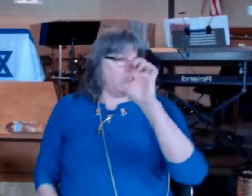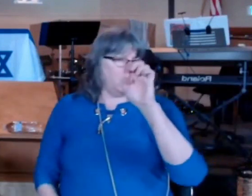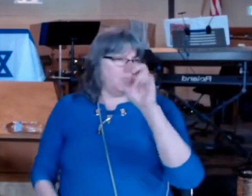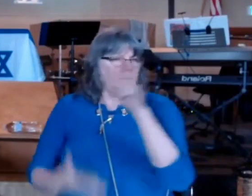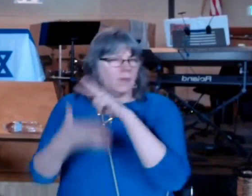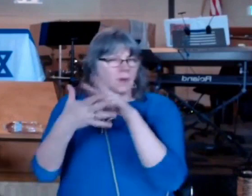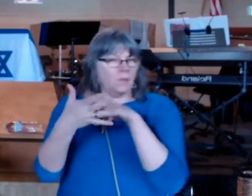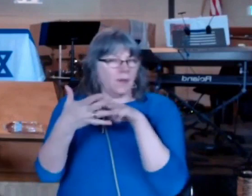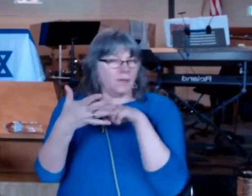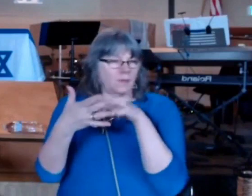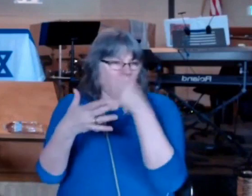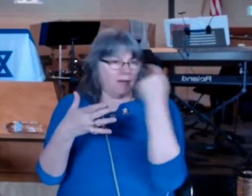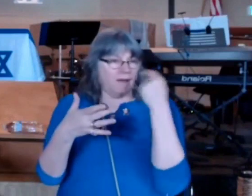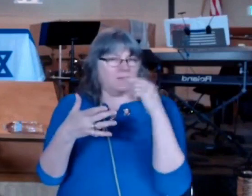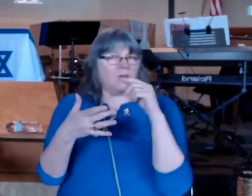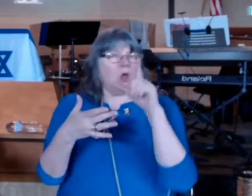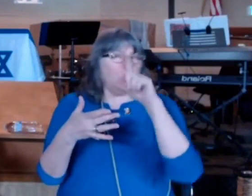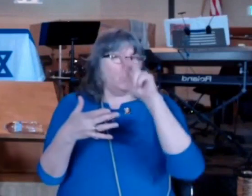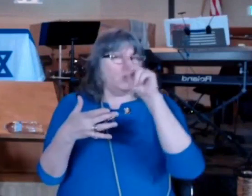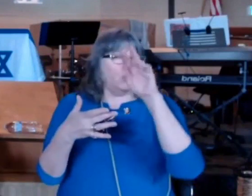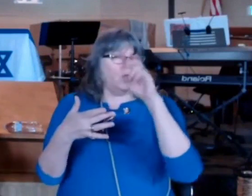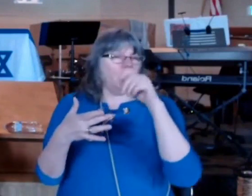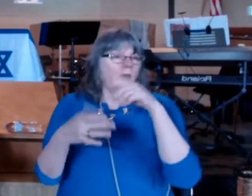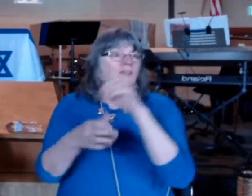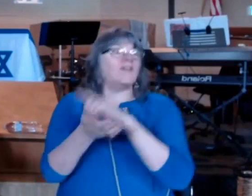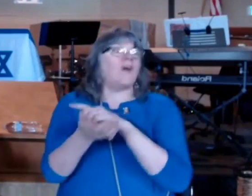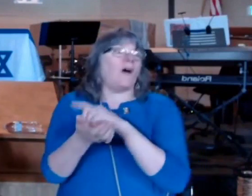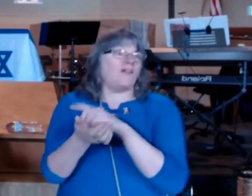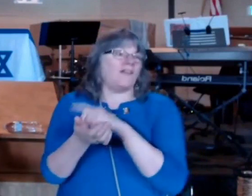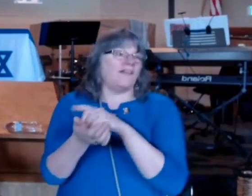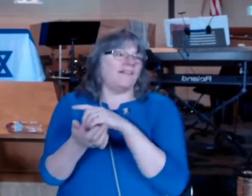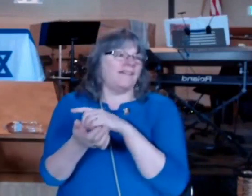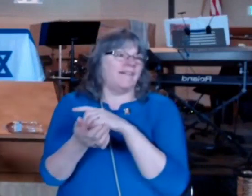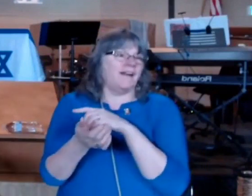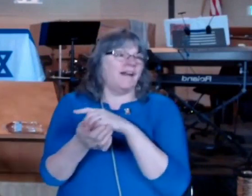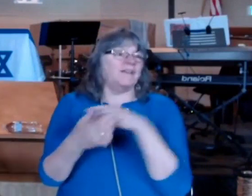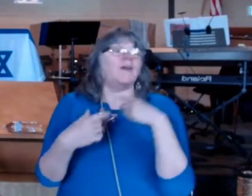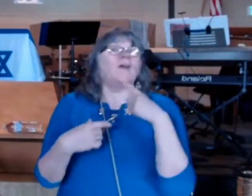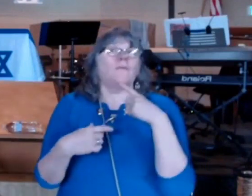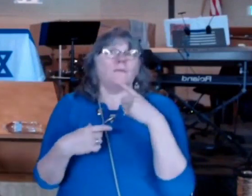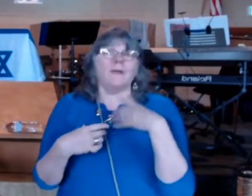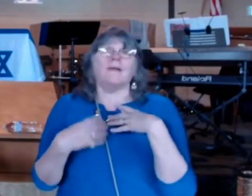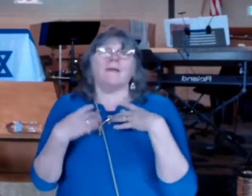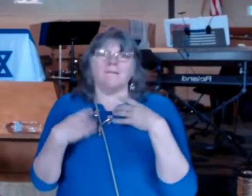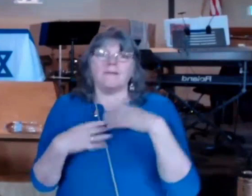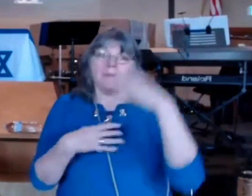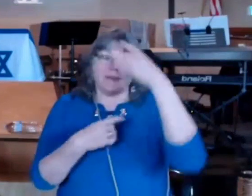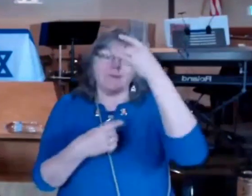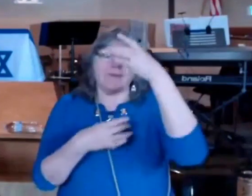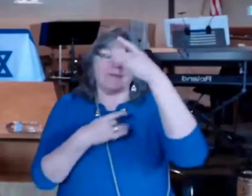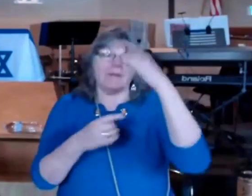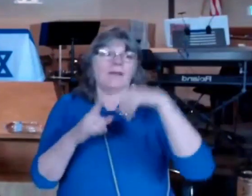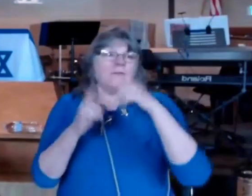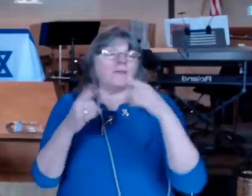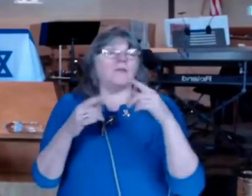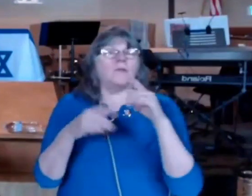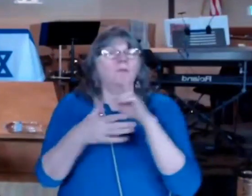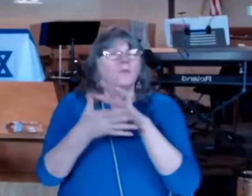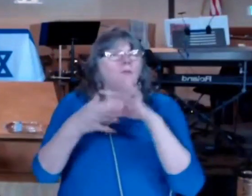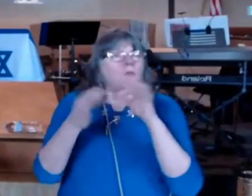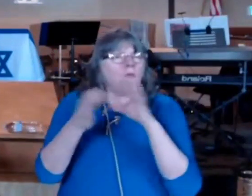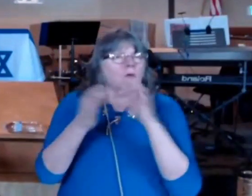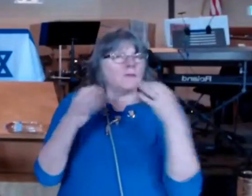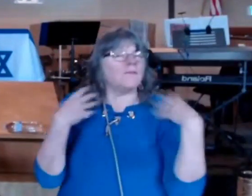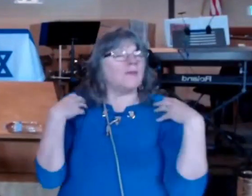mighty power over sin and death brings cleanliness life and health to all he touched life and